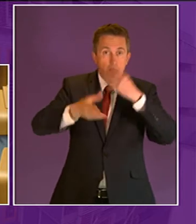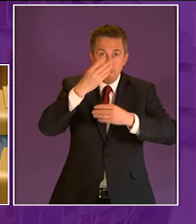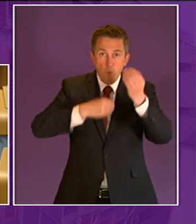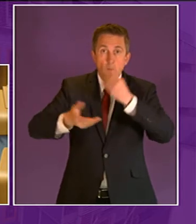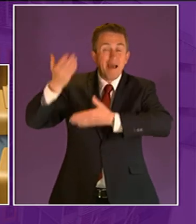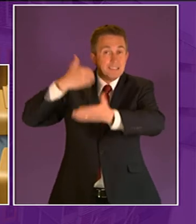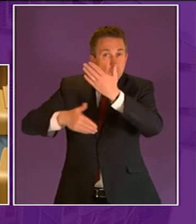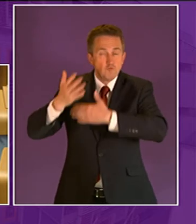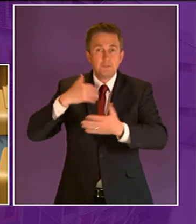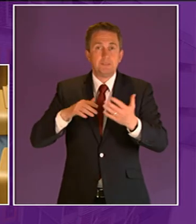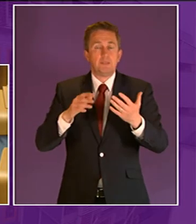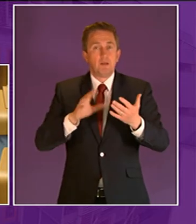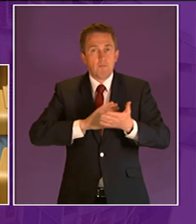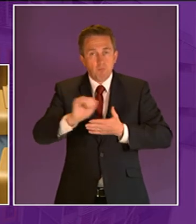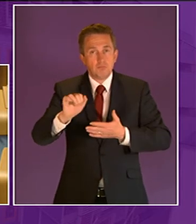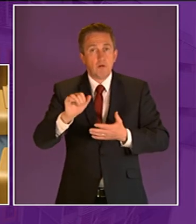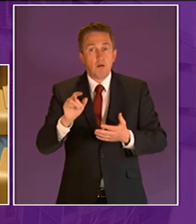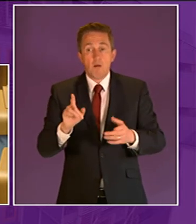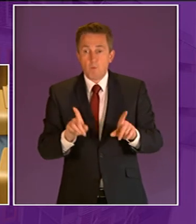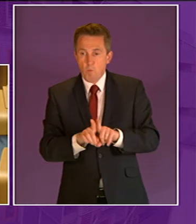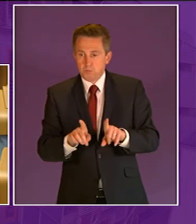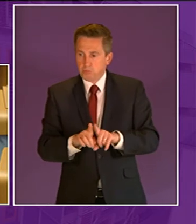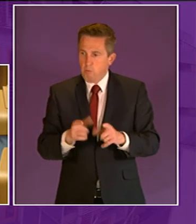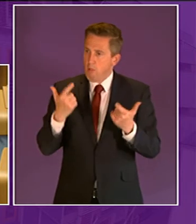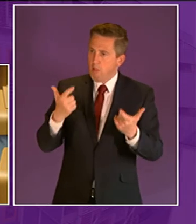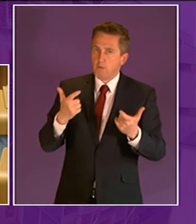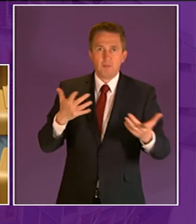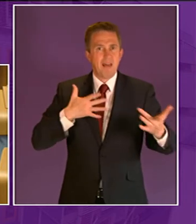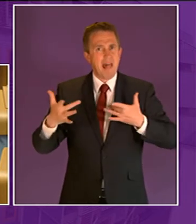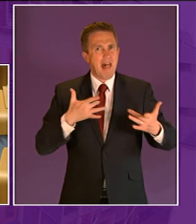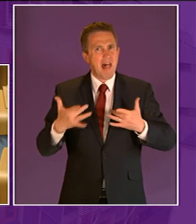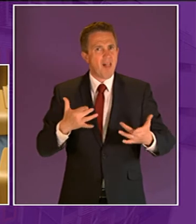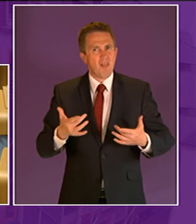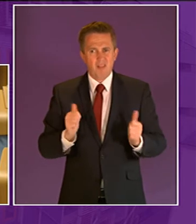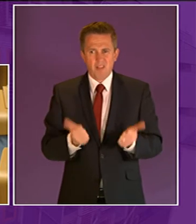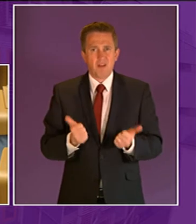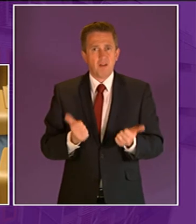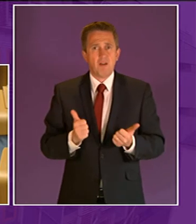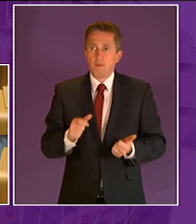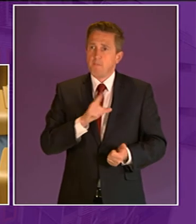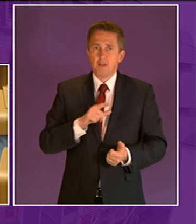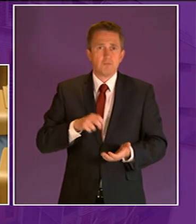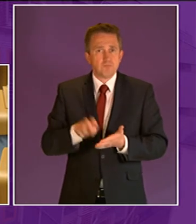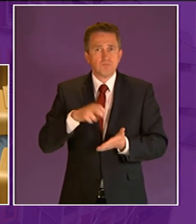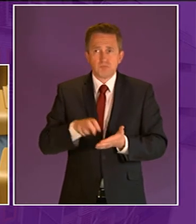learning provides it brings with it a whole host of health benefits as it encourages children to develop more active and healthy lifestyles